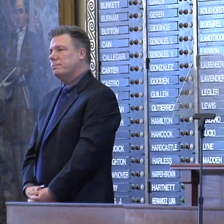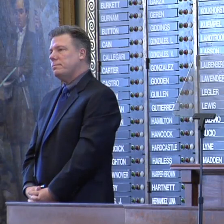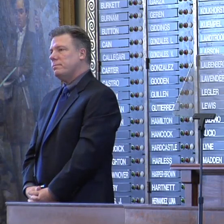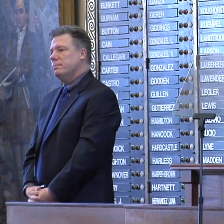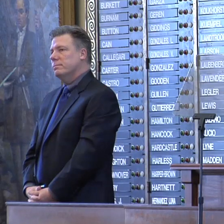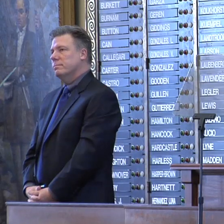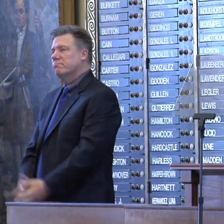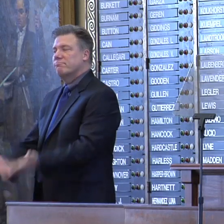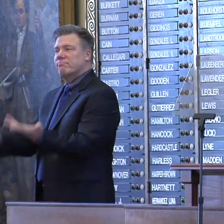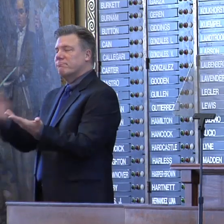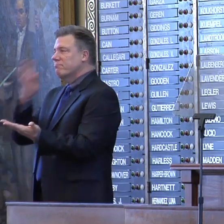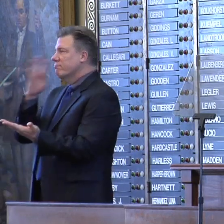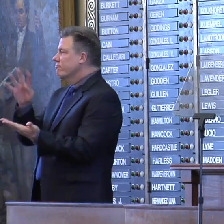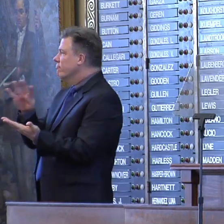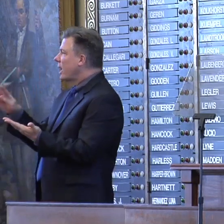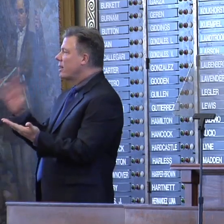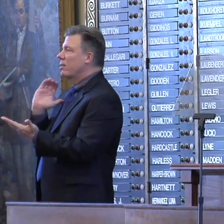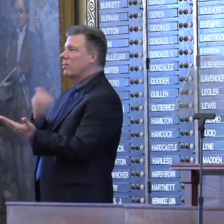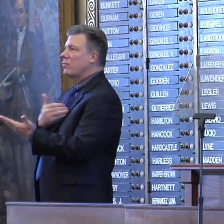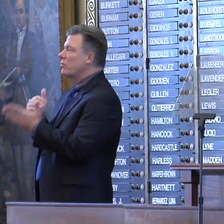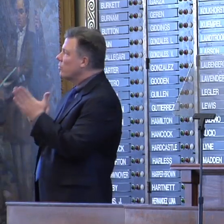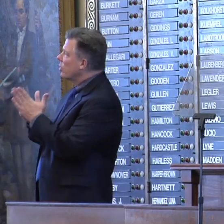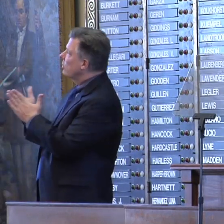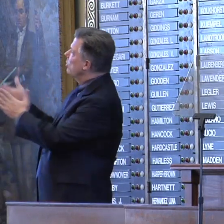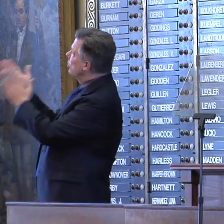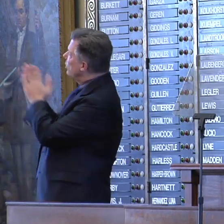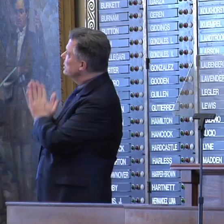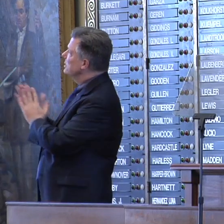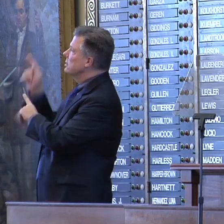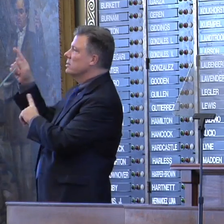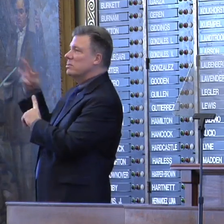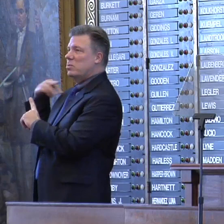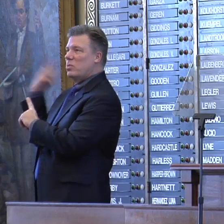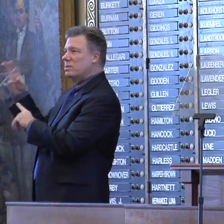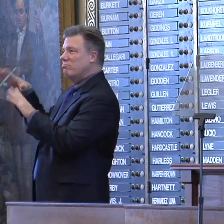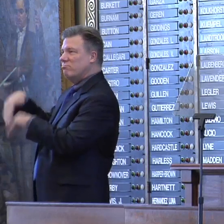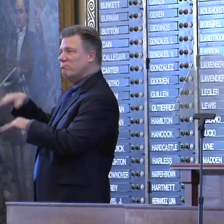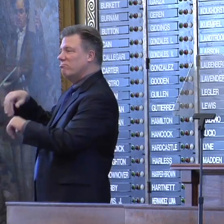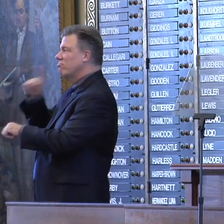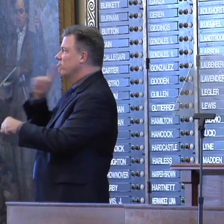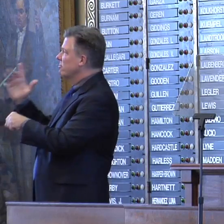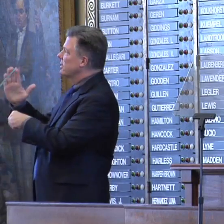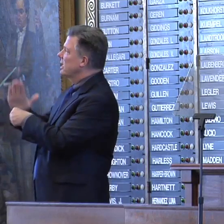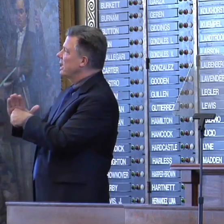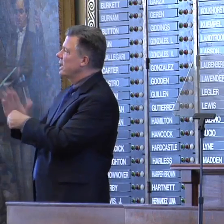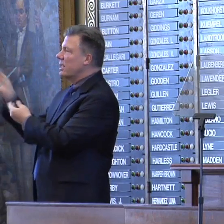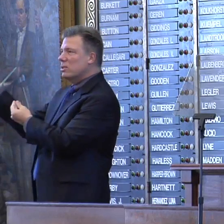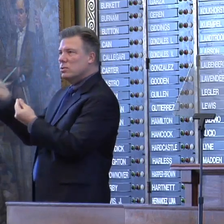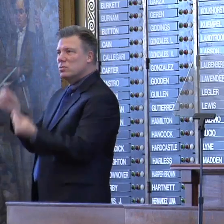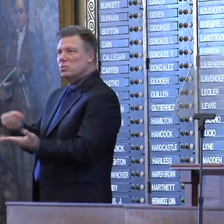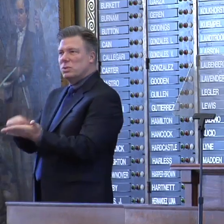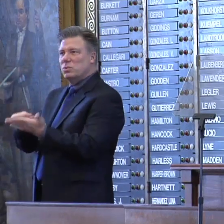Despite our frequent request, Washington has yet to dedicate sufficient resources to secure our